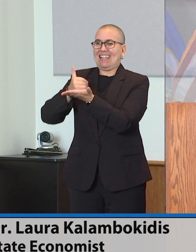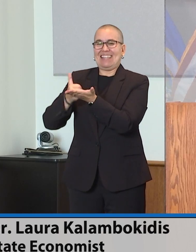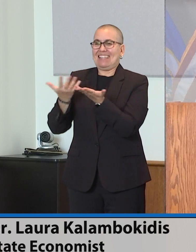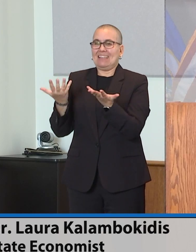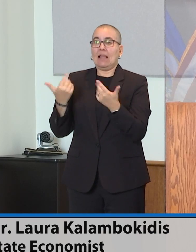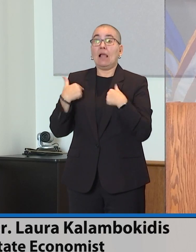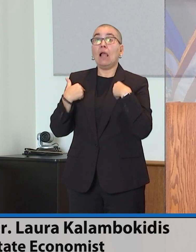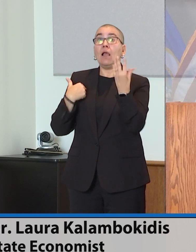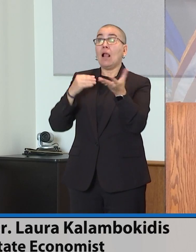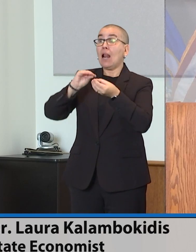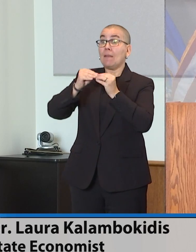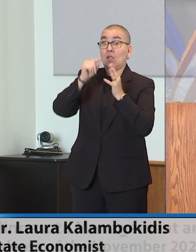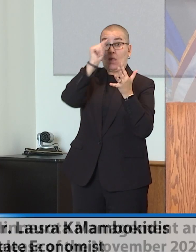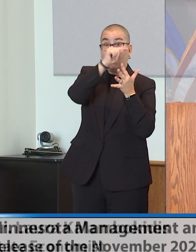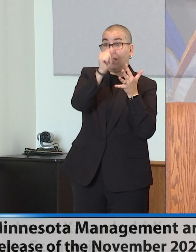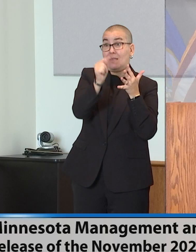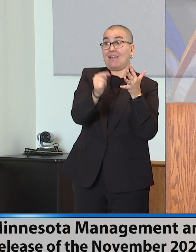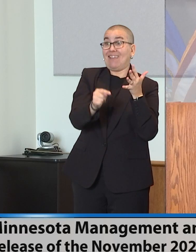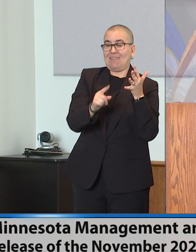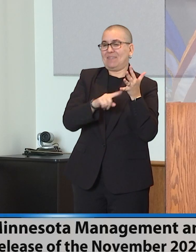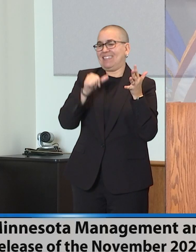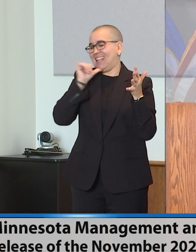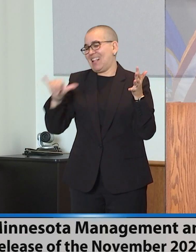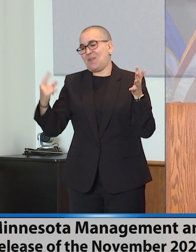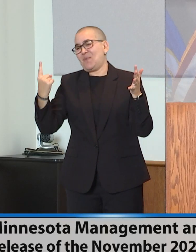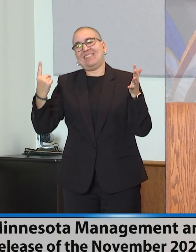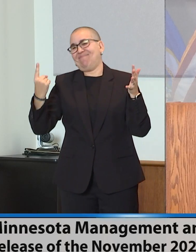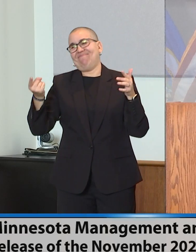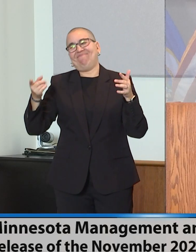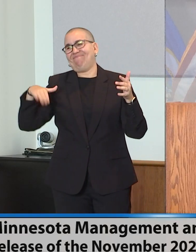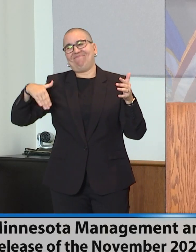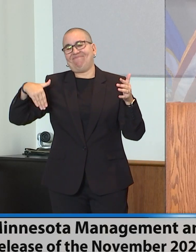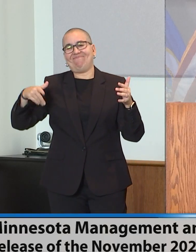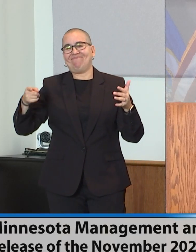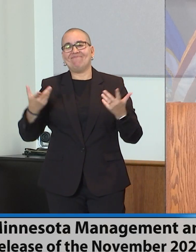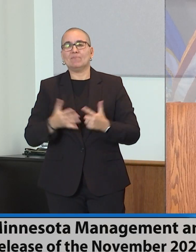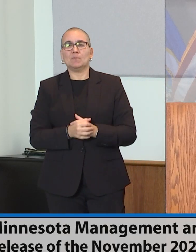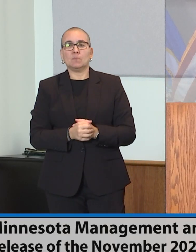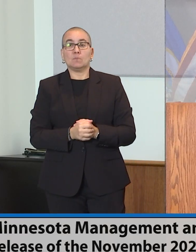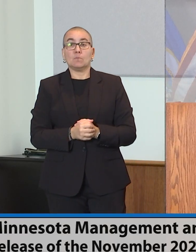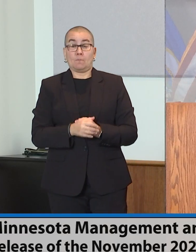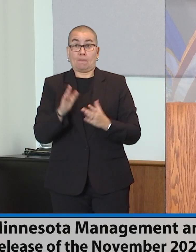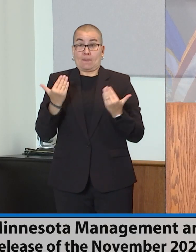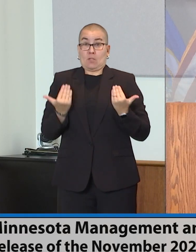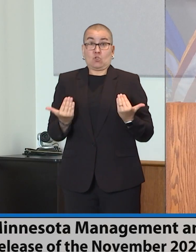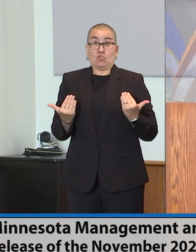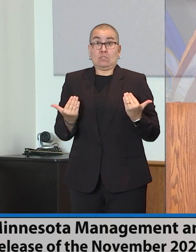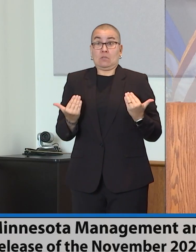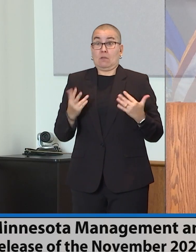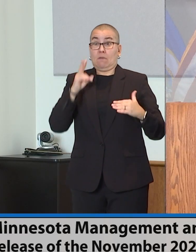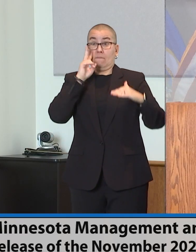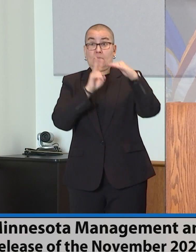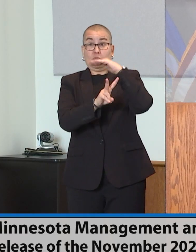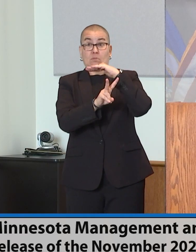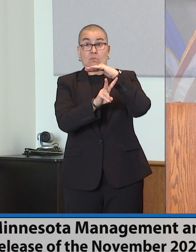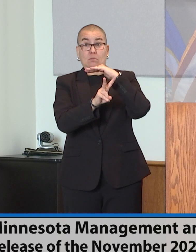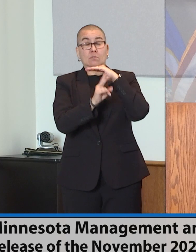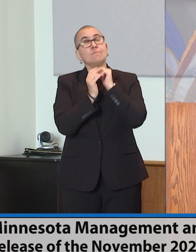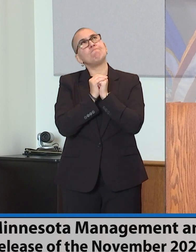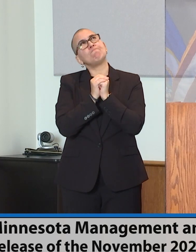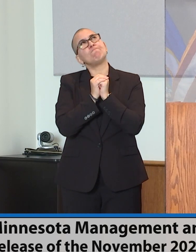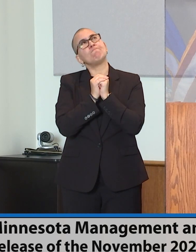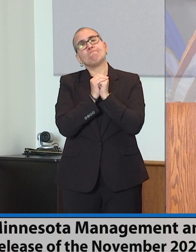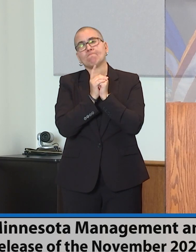other revenues that investment income is part of. And so for the current forecast, it's an increase, a forecast, I'm sorry, for the current